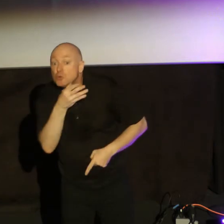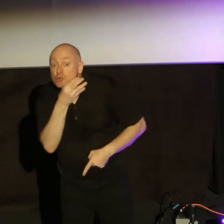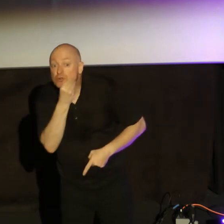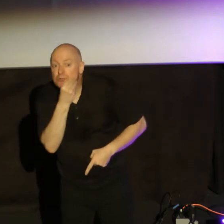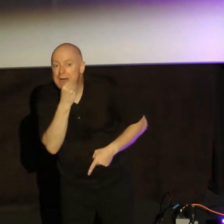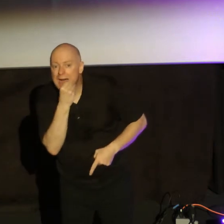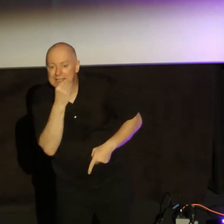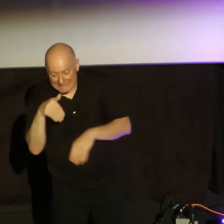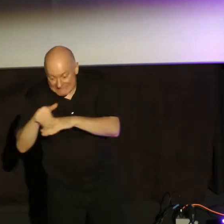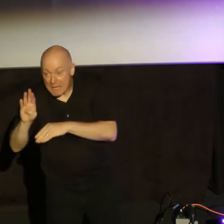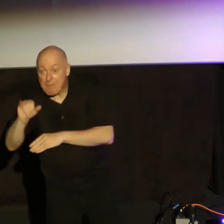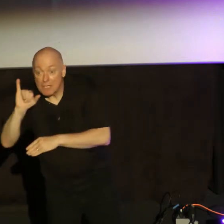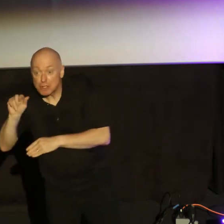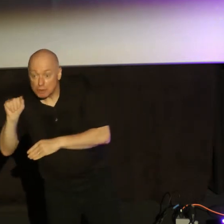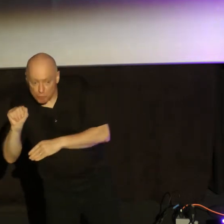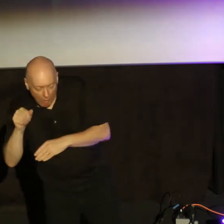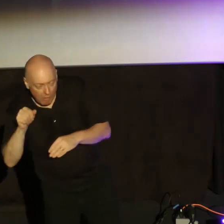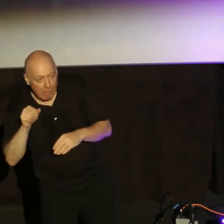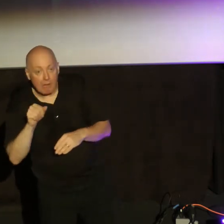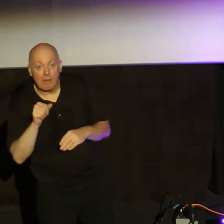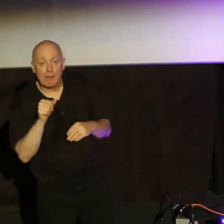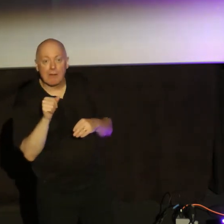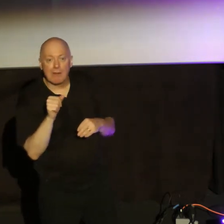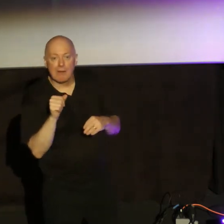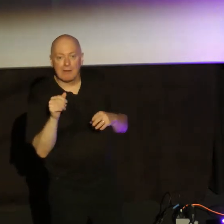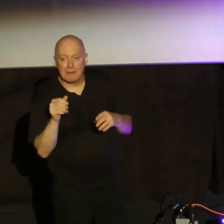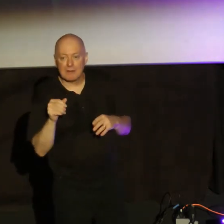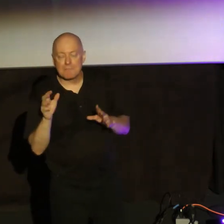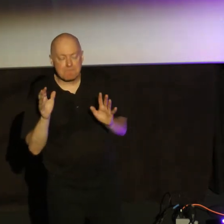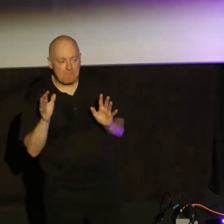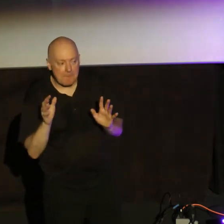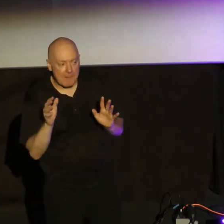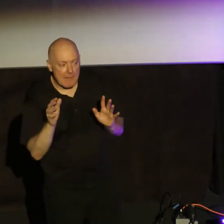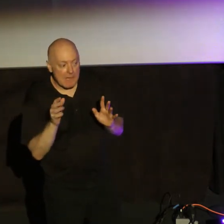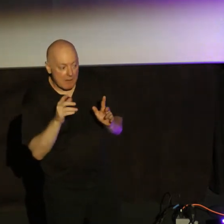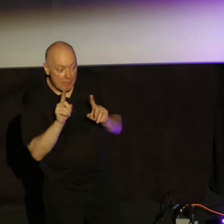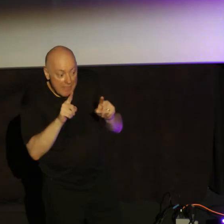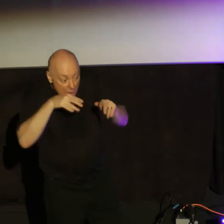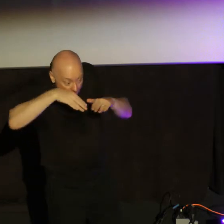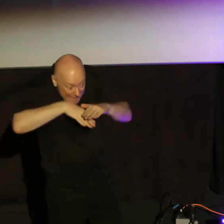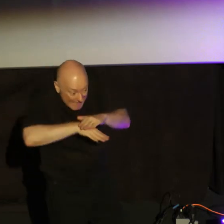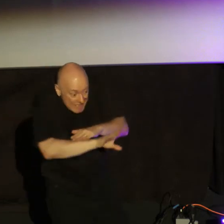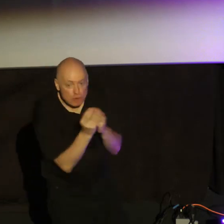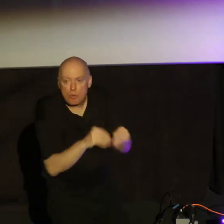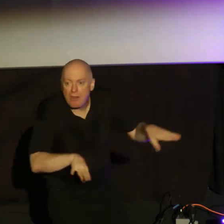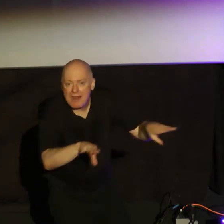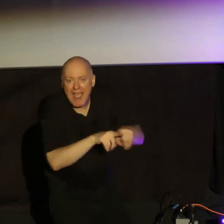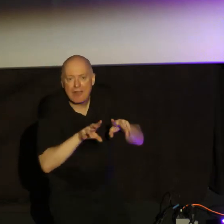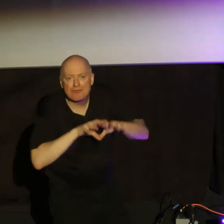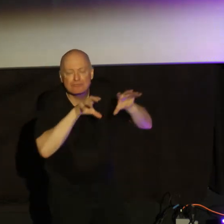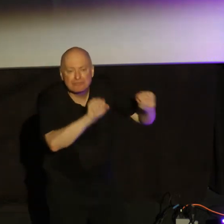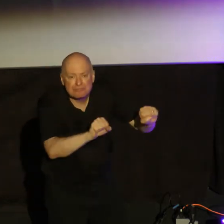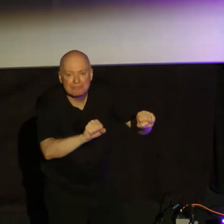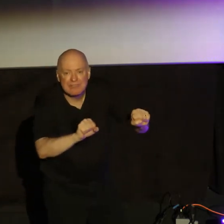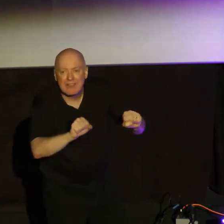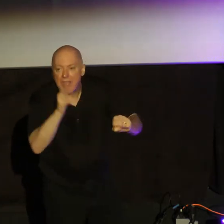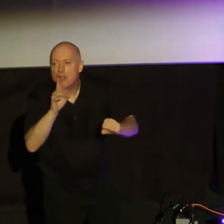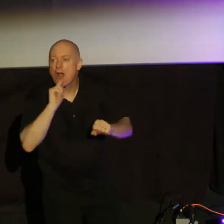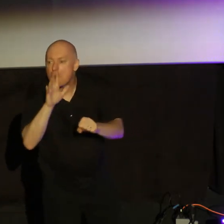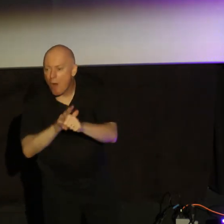were sent out by Joshua, the leader for the Israelite army, and they were going into the land to take the land that God had promised them. And they meet